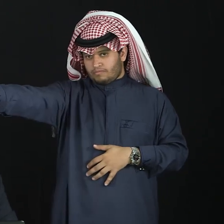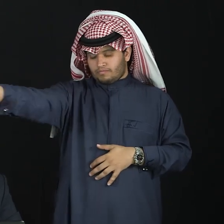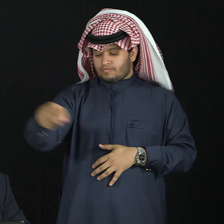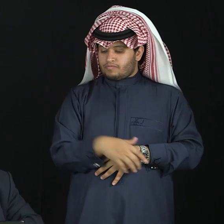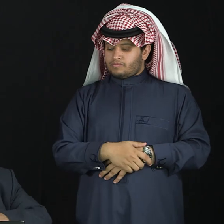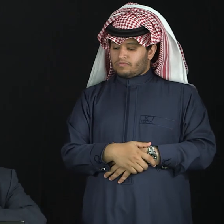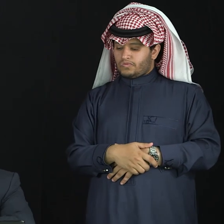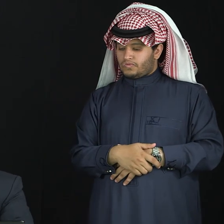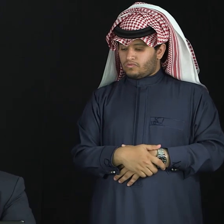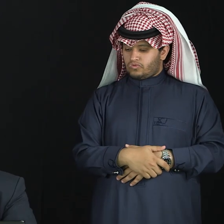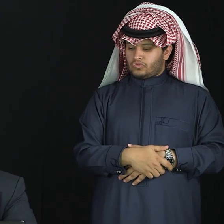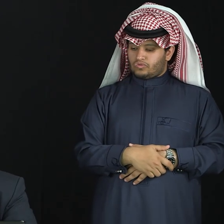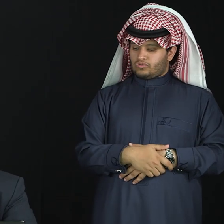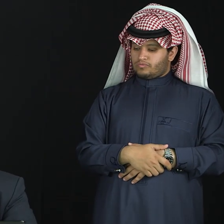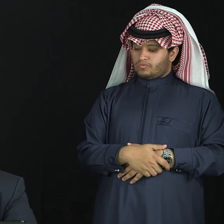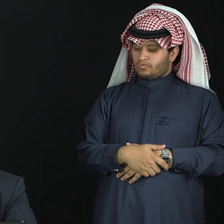A word, I